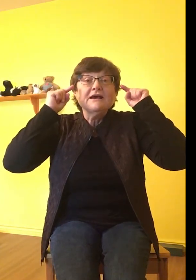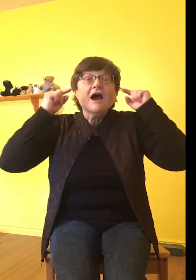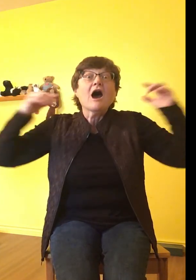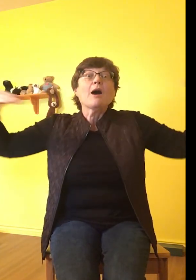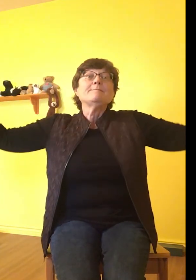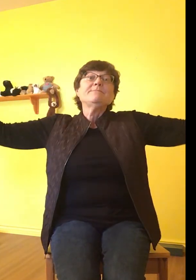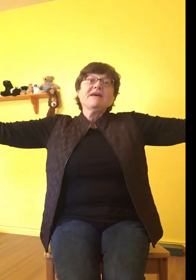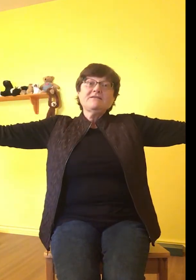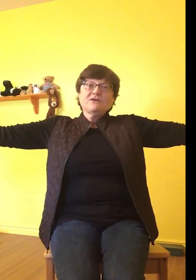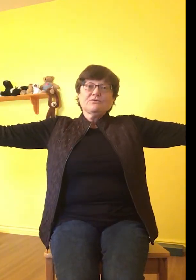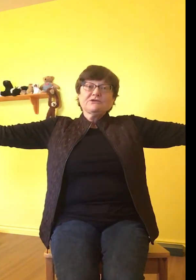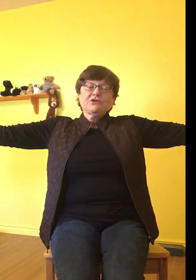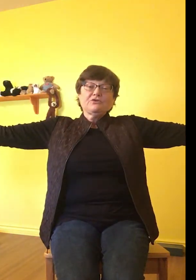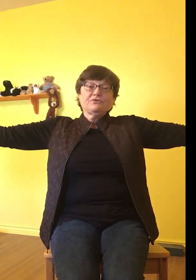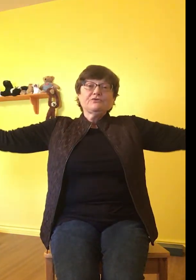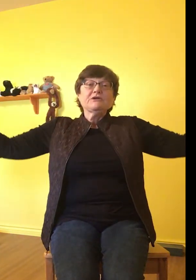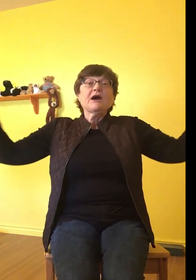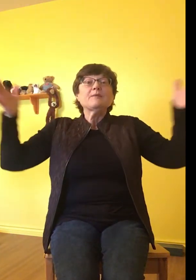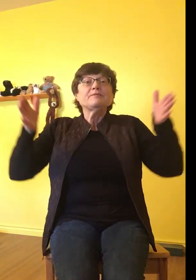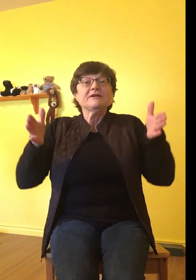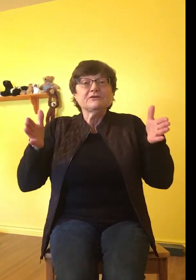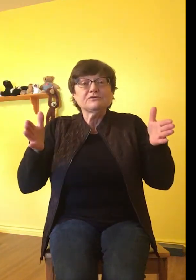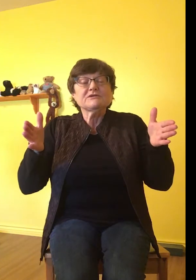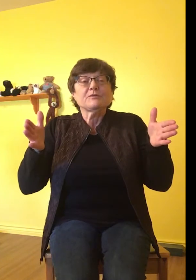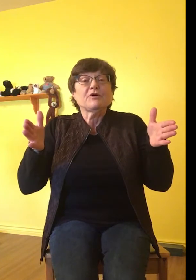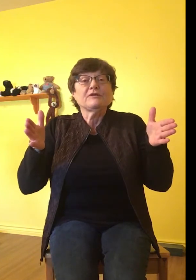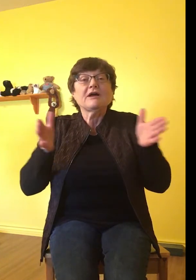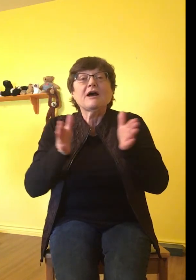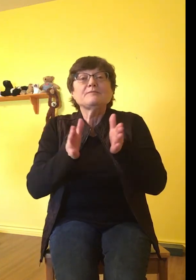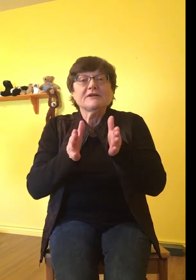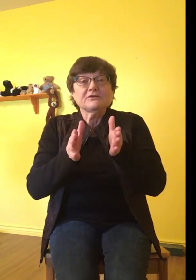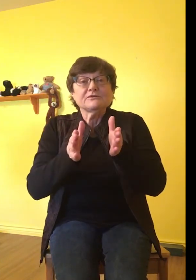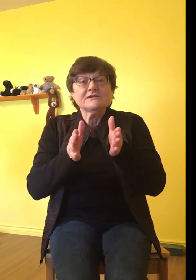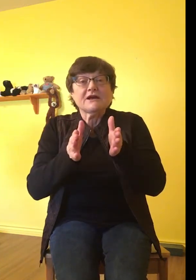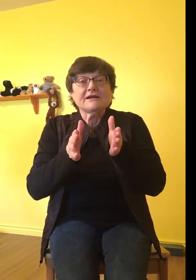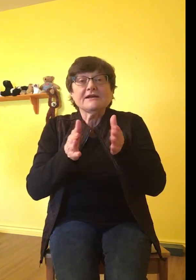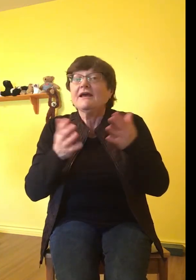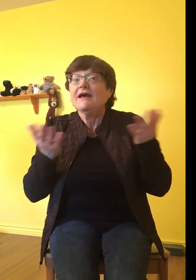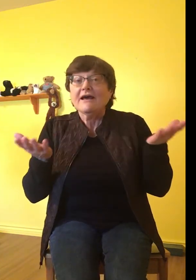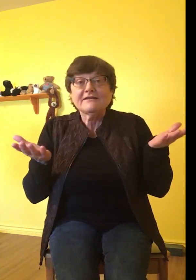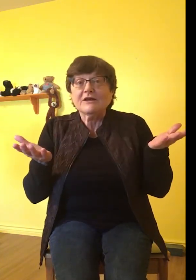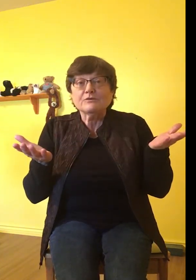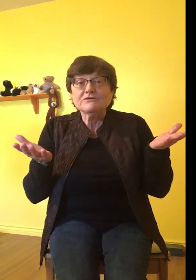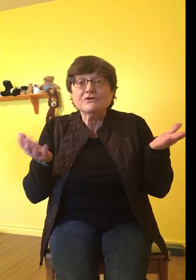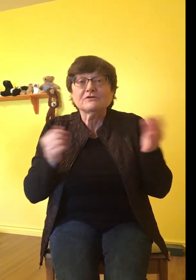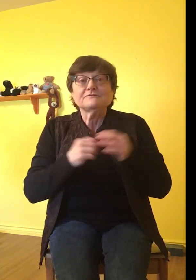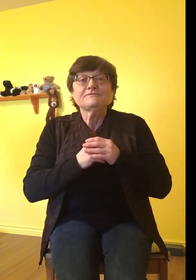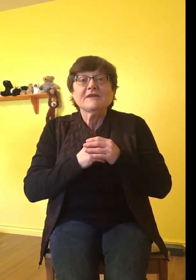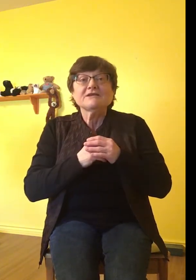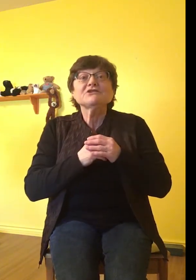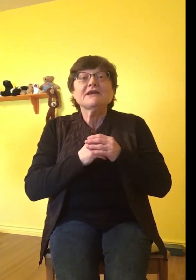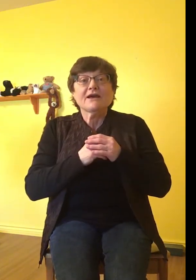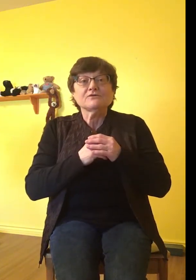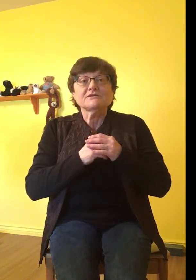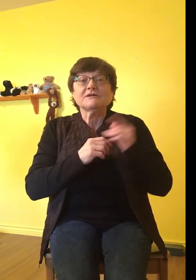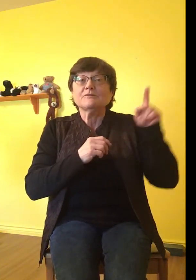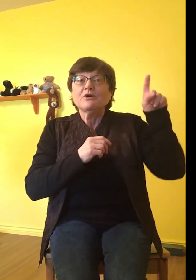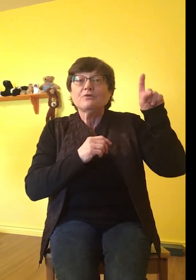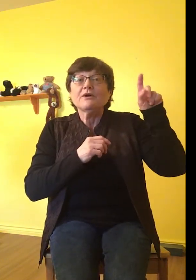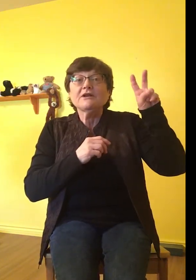A bed that was huge, a bed that was small, a bed that was tiny, and that was all. She counted them. One,